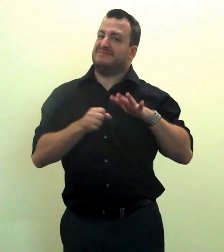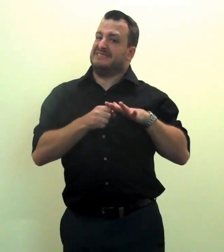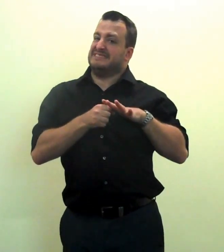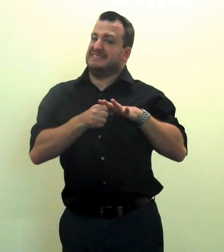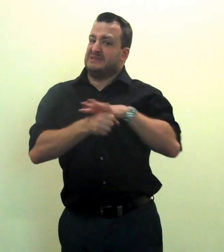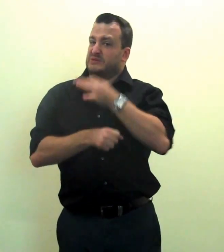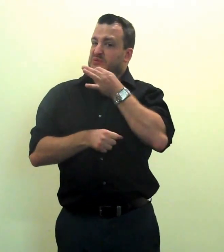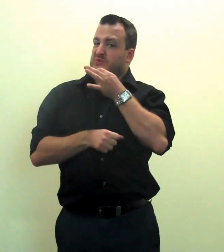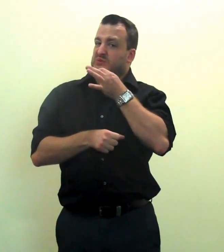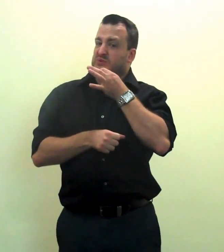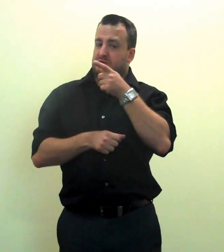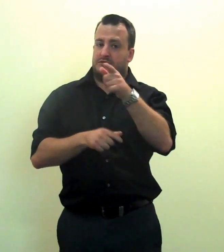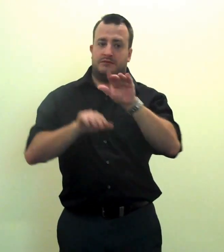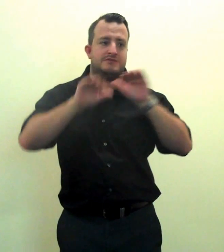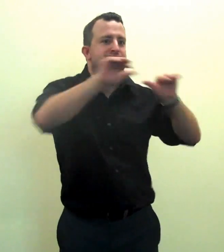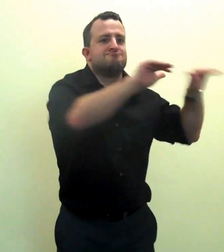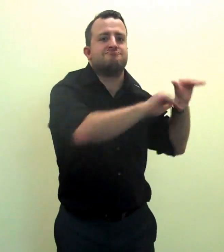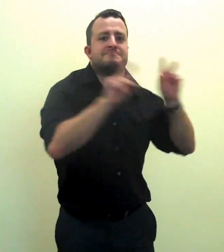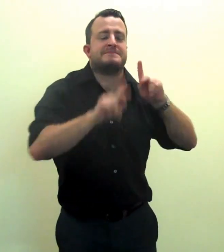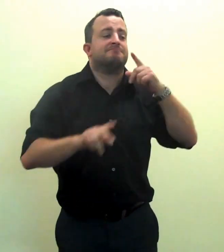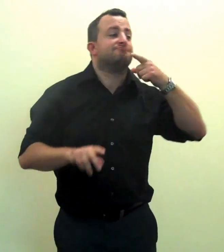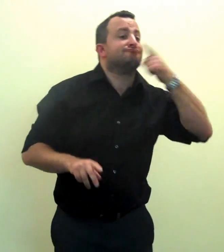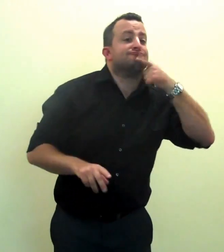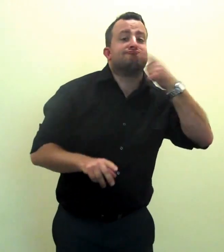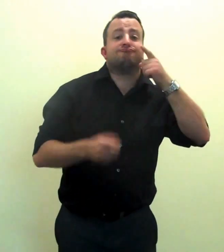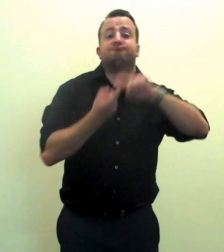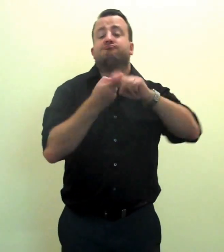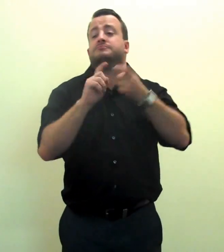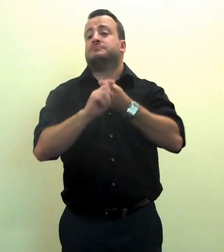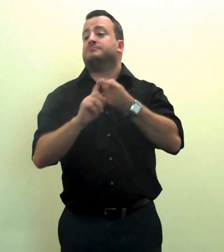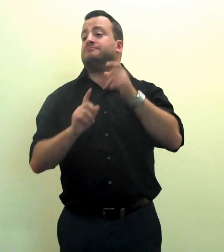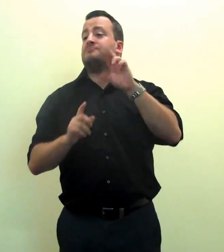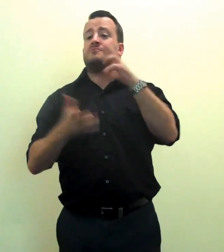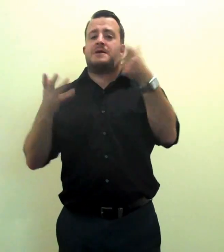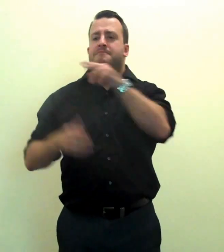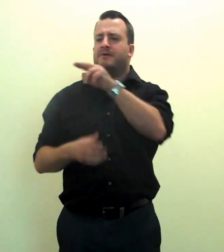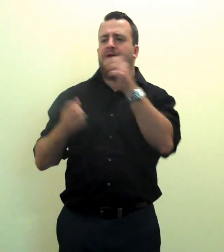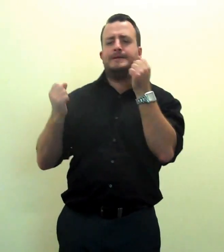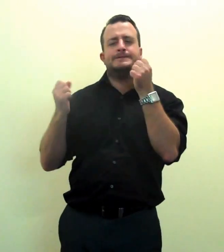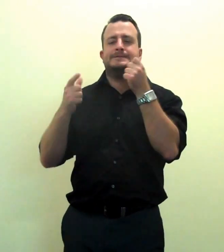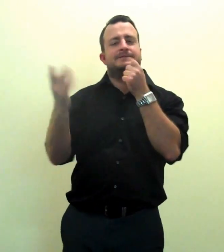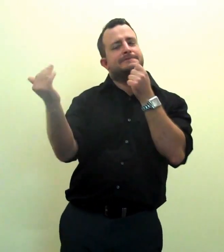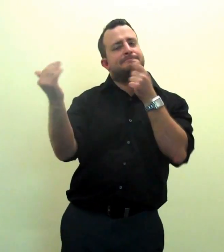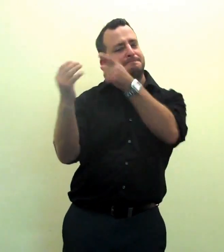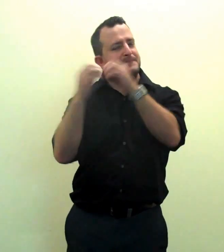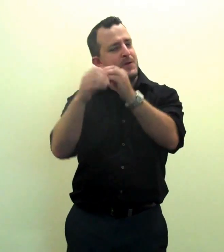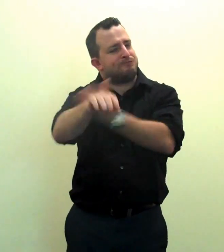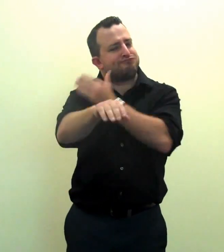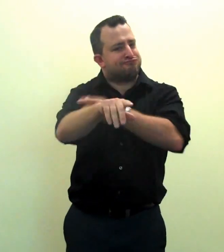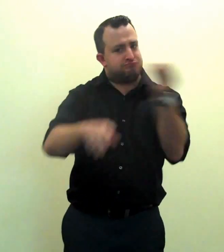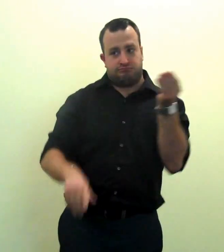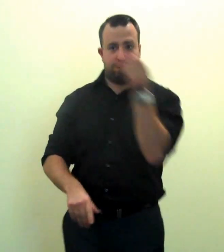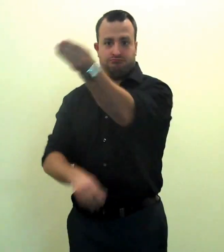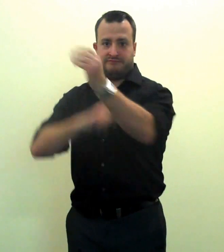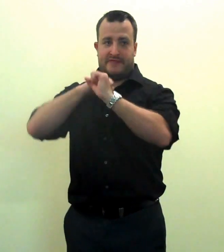flyers in your E-News for more information. If you know someone who may be interested, help us spread the word.